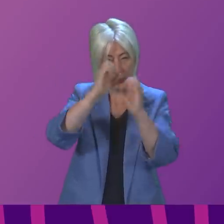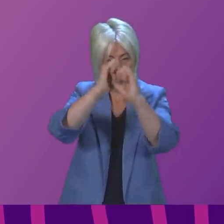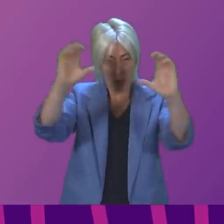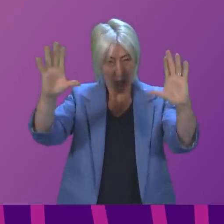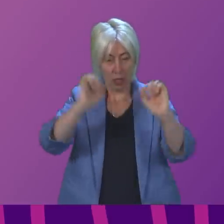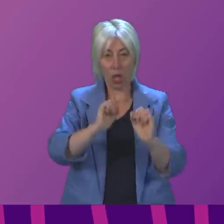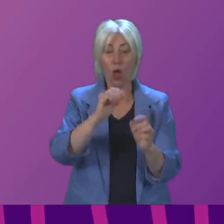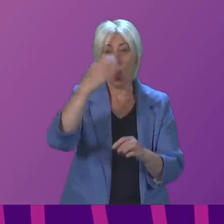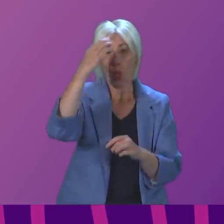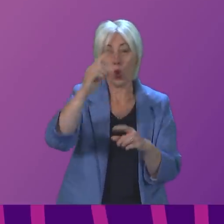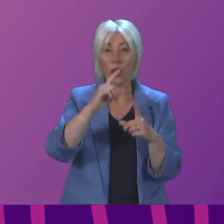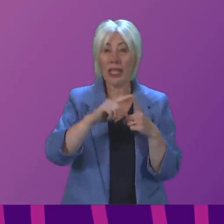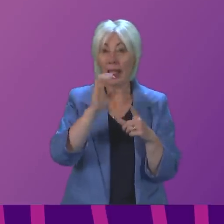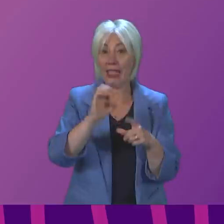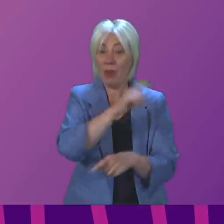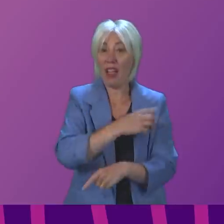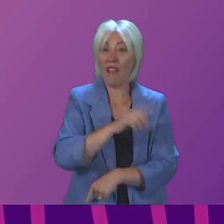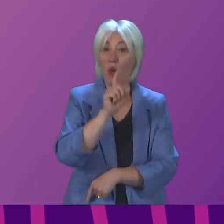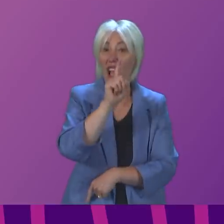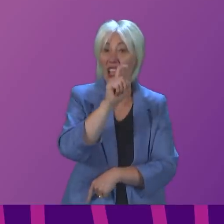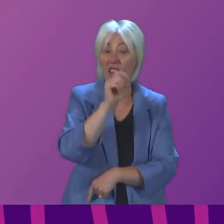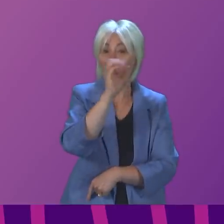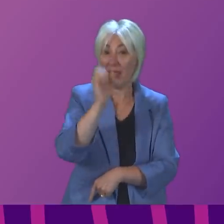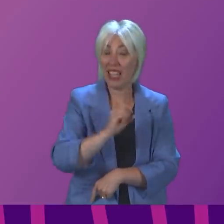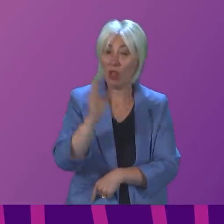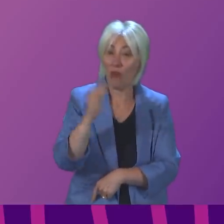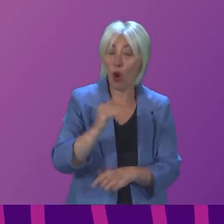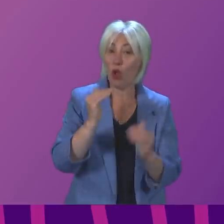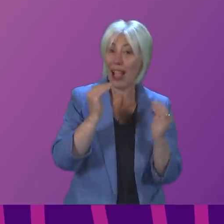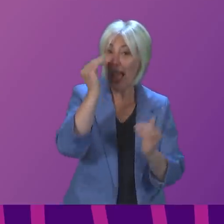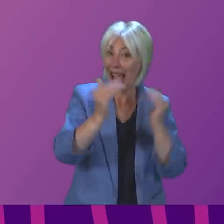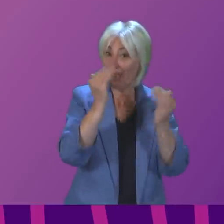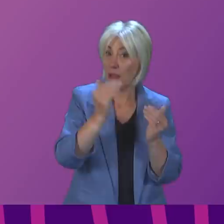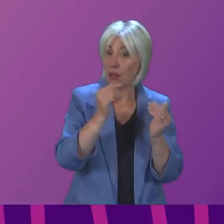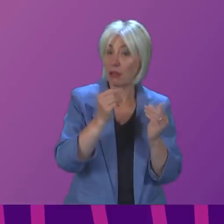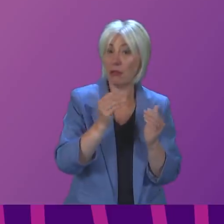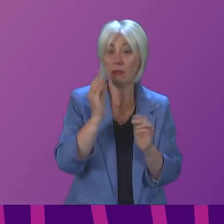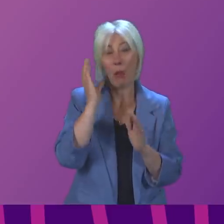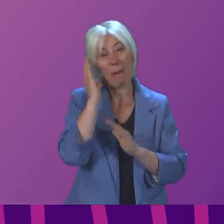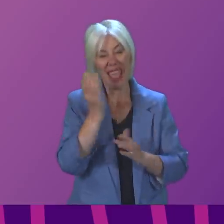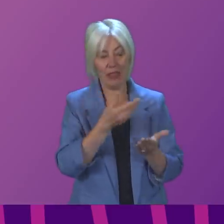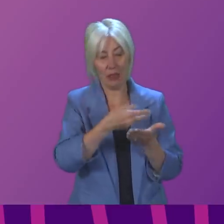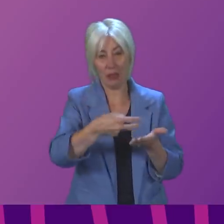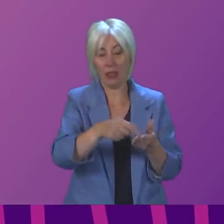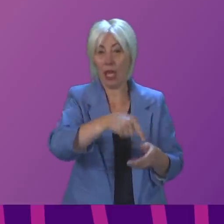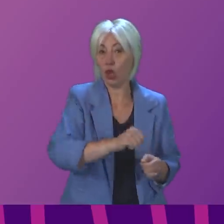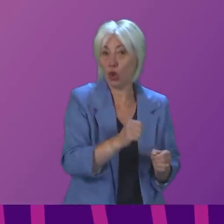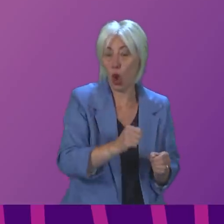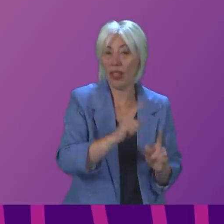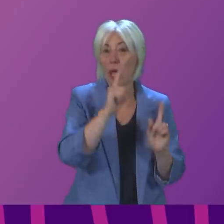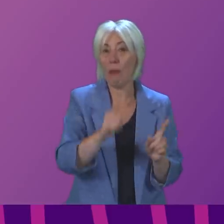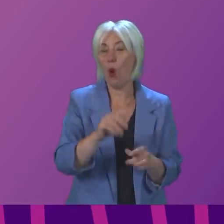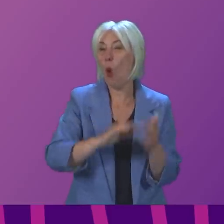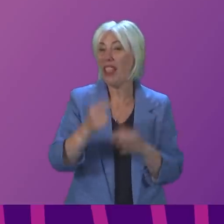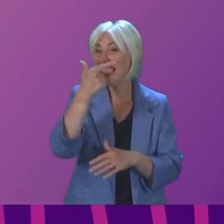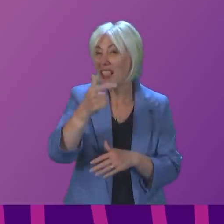Elizabeth represents over 11 per cent of all adult acute beds in Scotland, but less than 7 per cent of these high